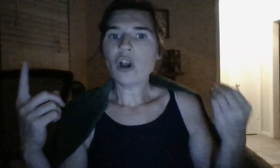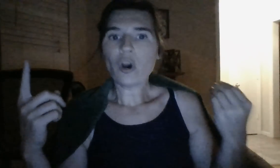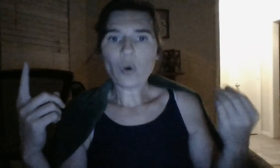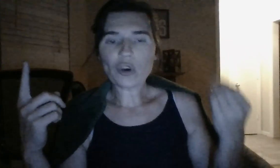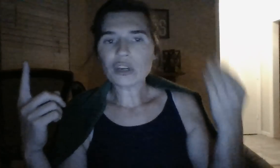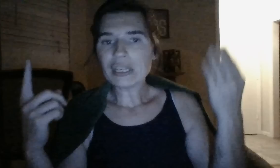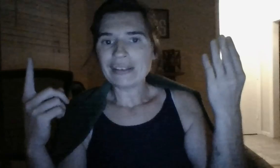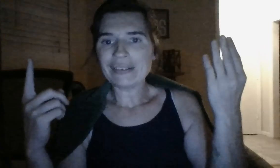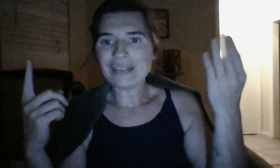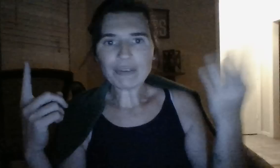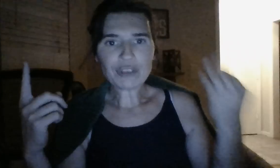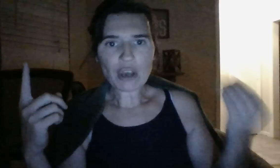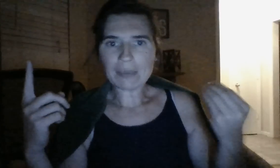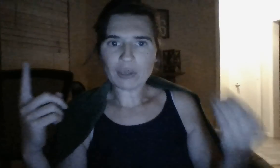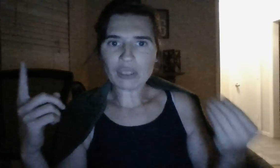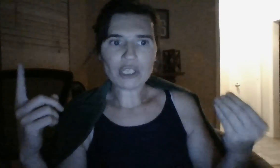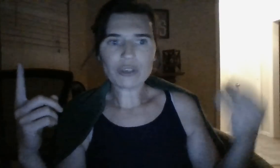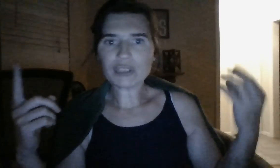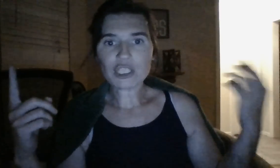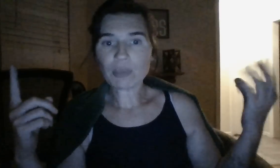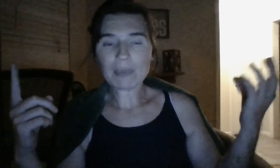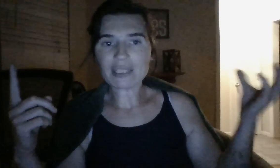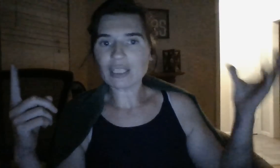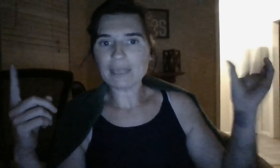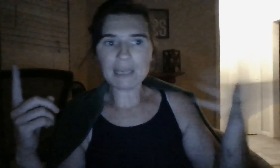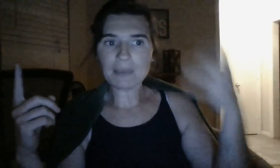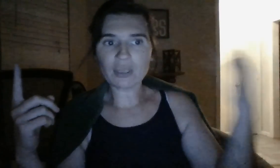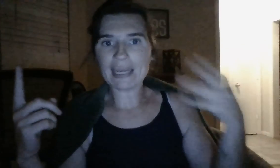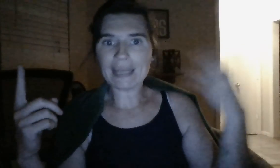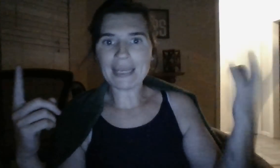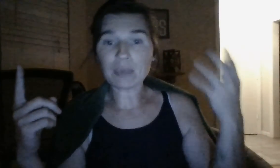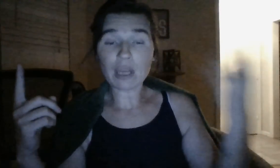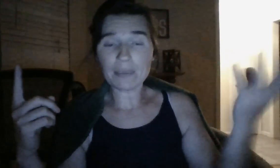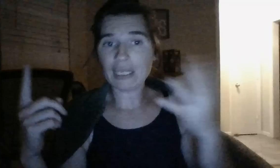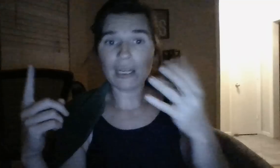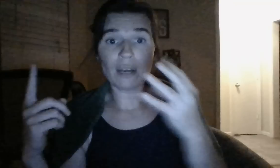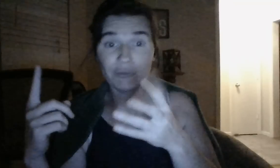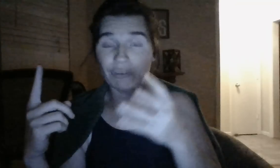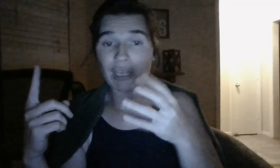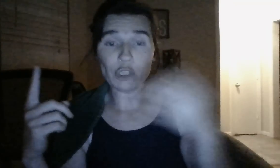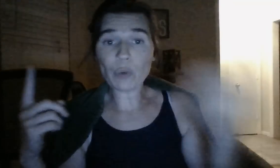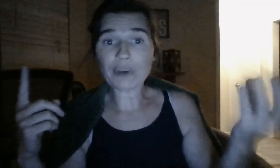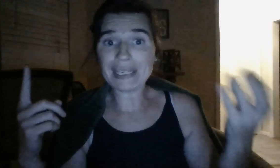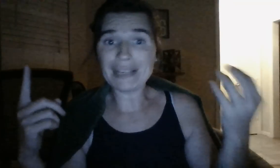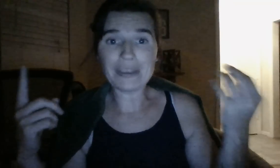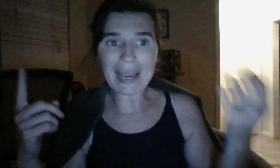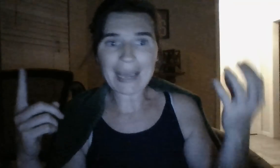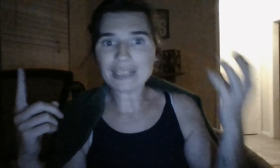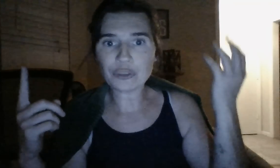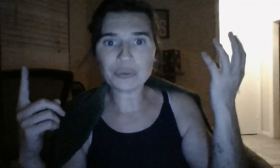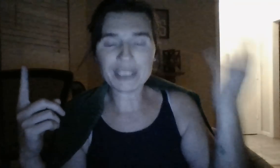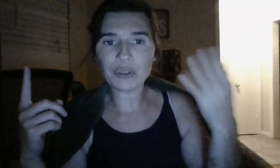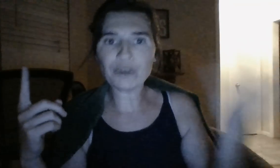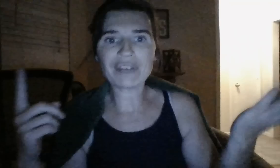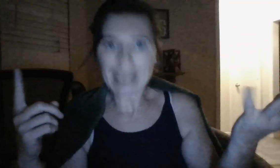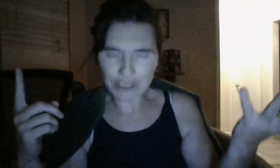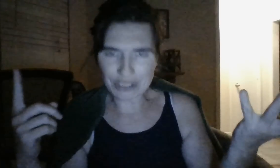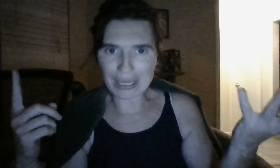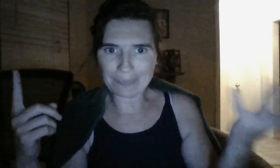or never thought in a million years that she would basically manipulate a damn company that you worked in in the past to steal your vacation time.